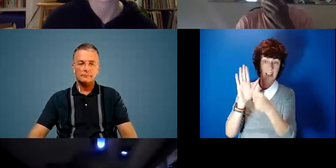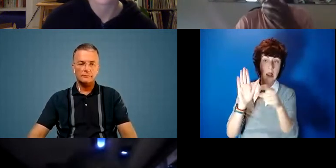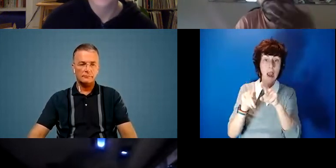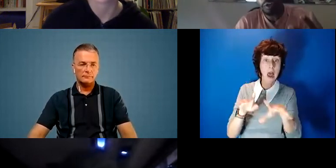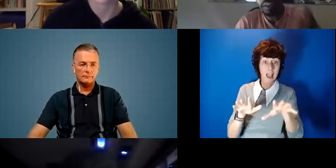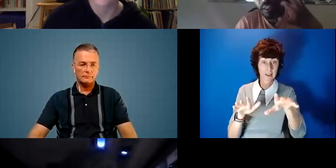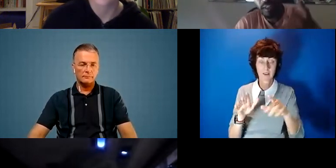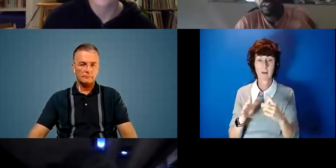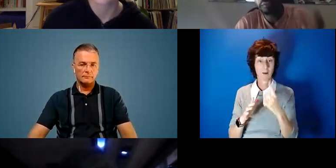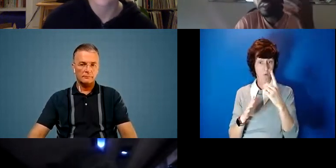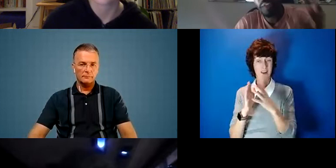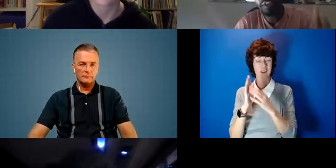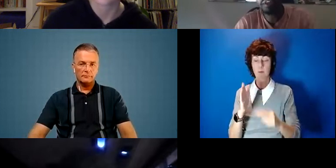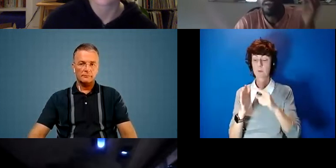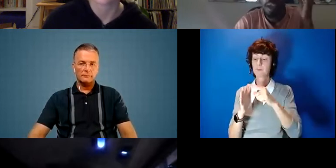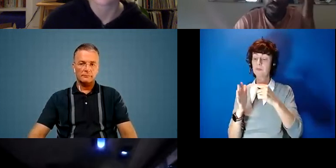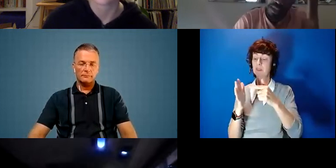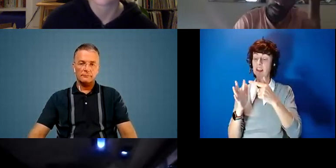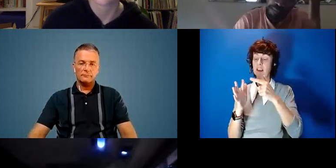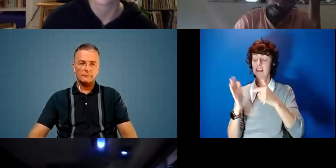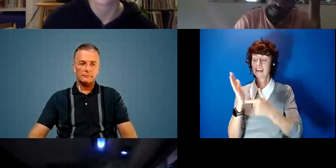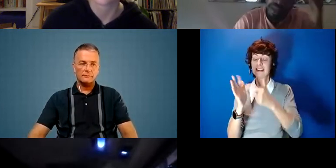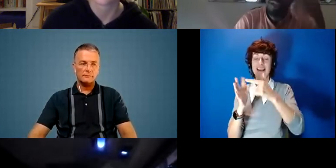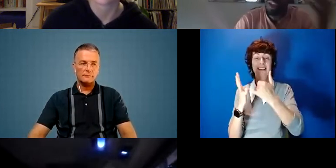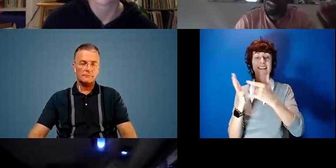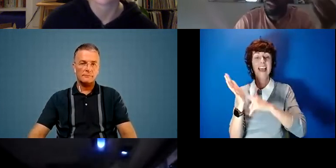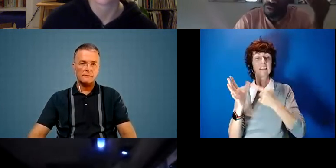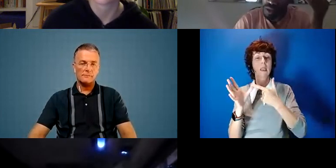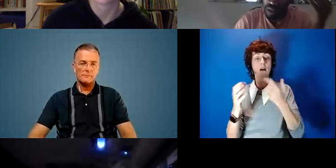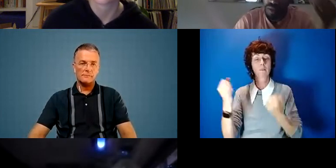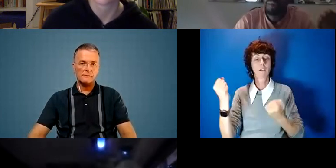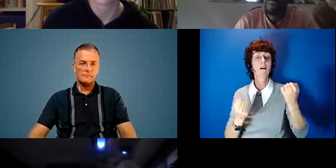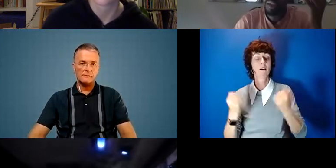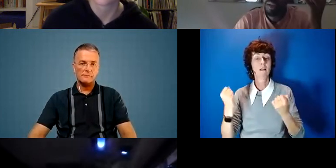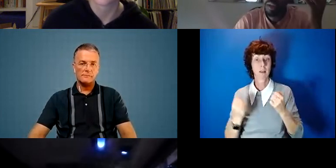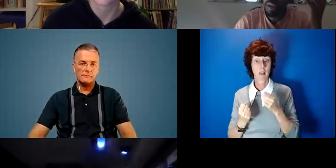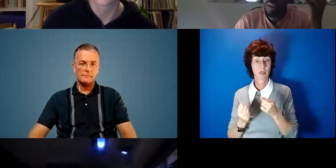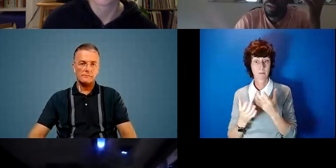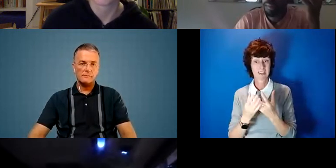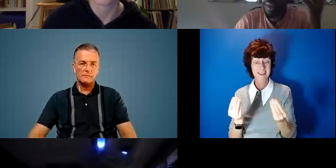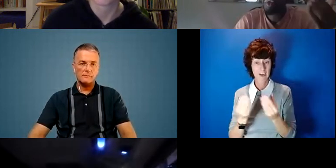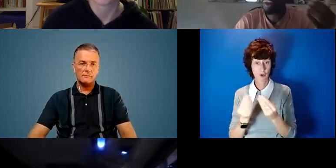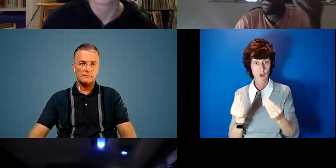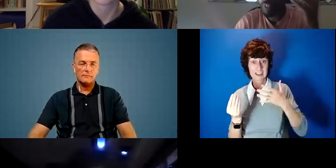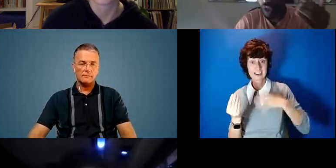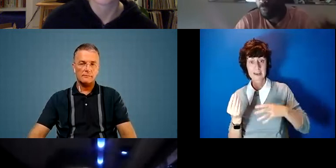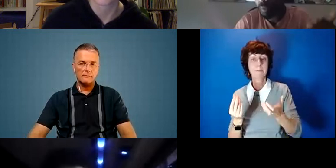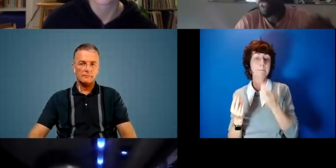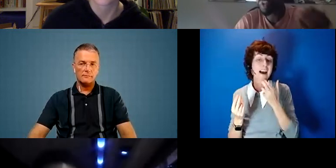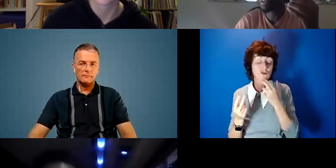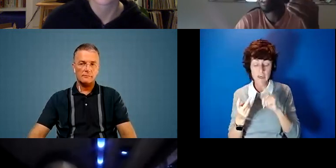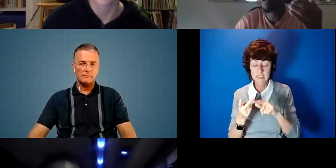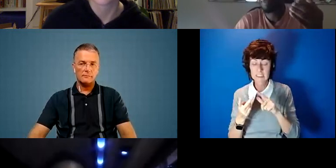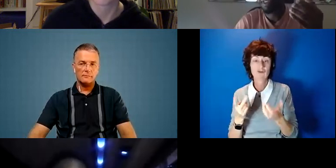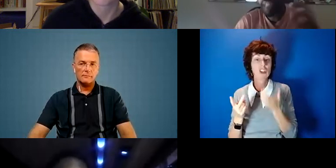of course, the Tesla materials, particularly those that are used in in the batteries and the rechargeable